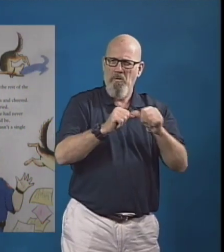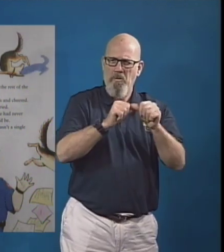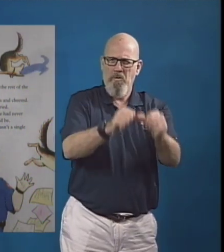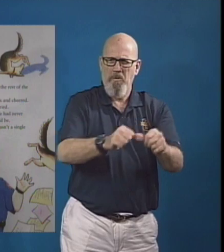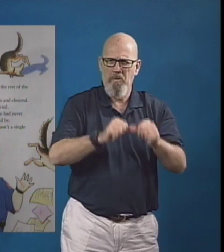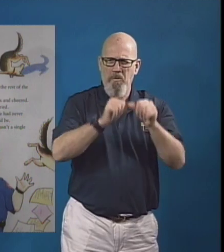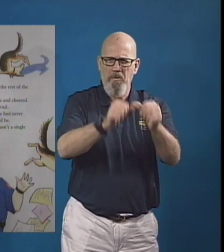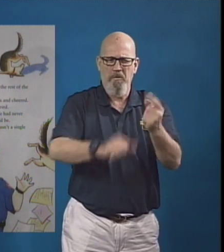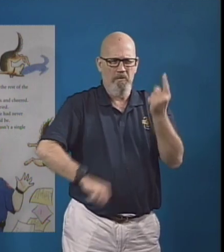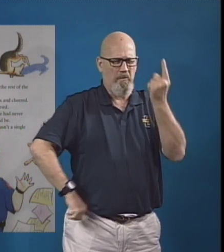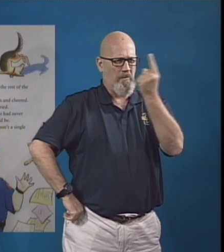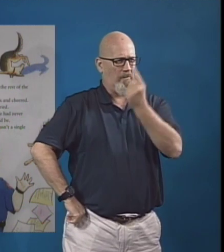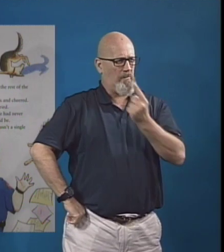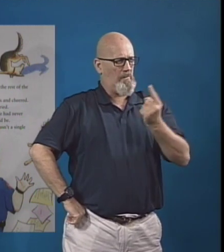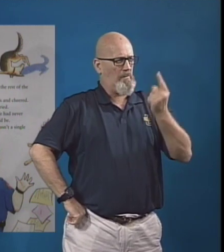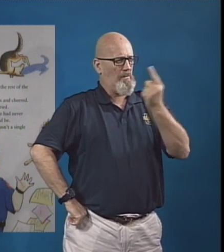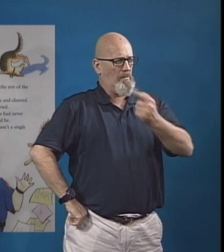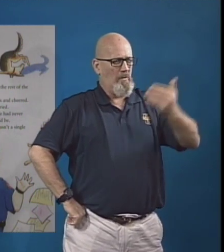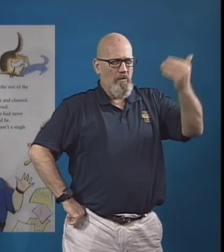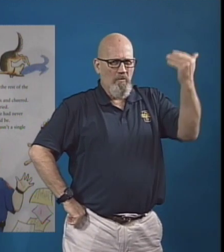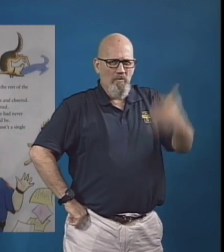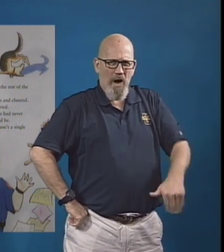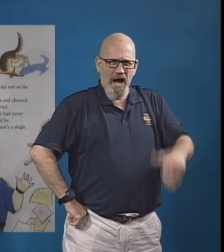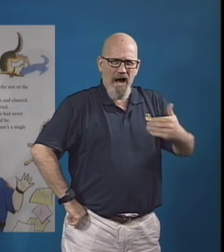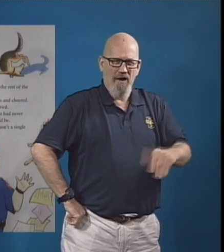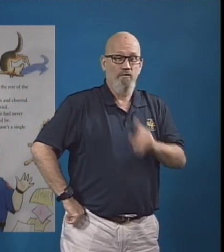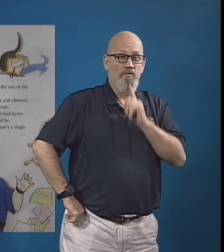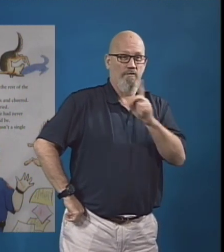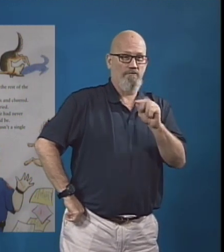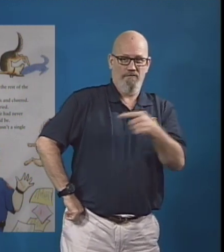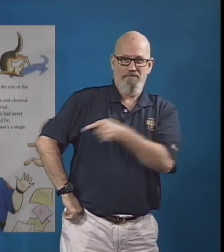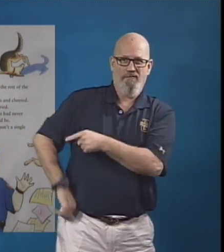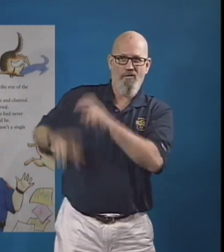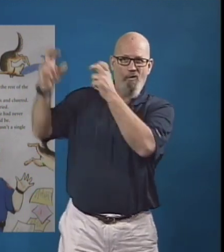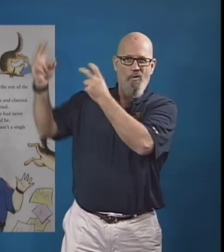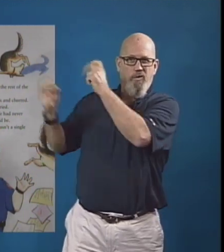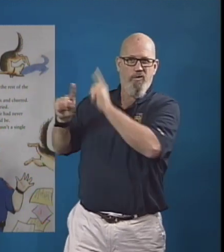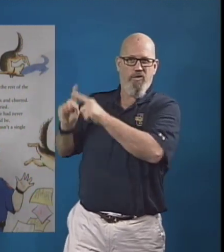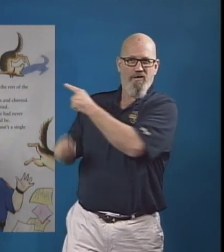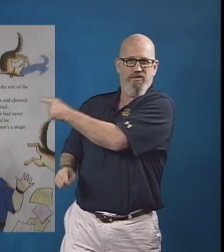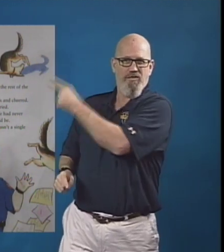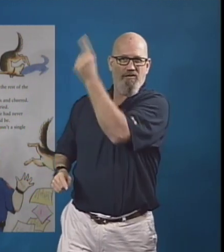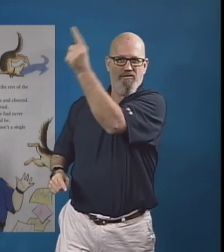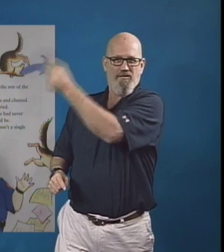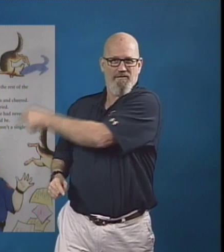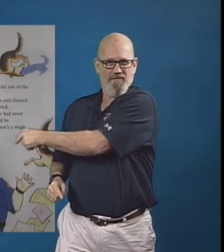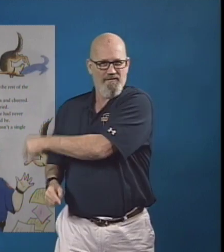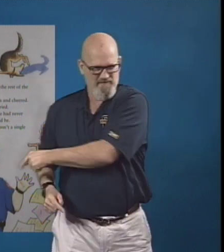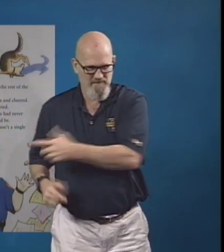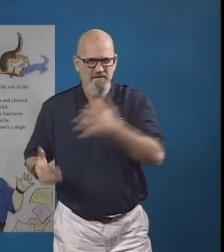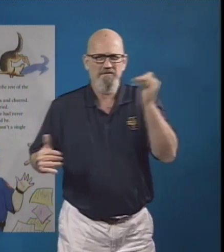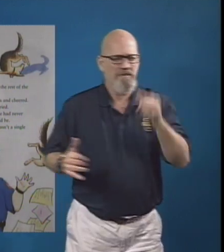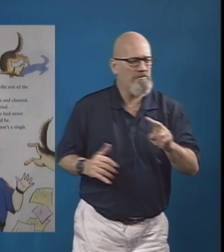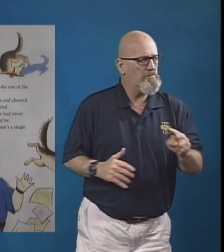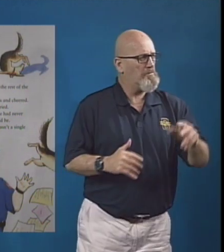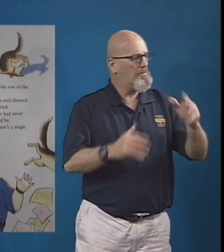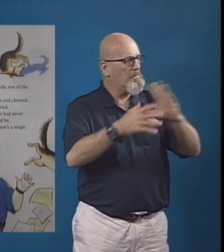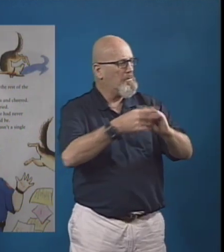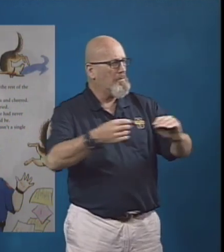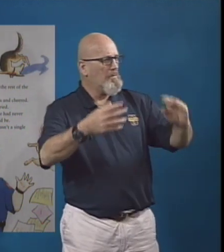hands and cheered. Some of them even laughed until they cried. Officer Buckle was surprised. He had never noticed how funny